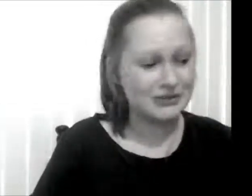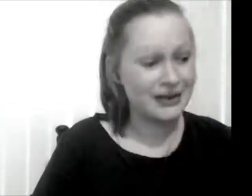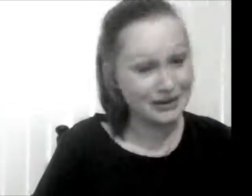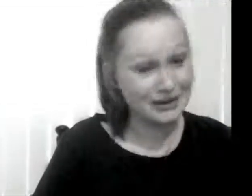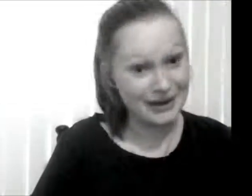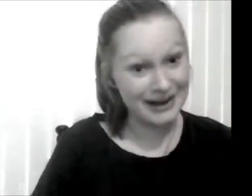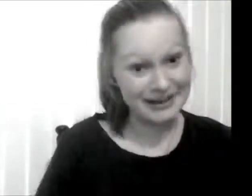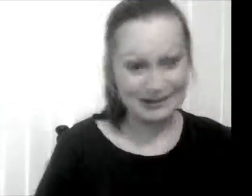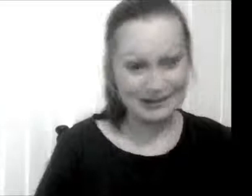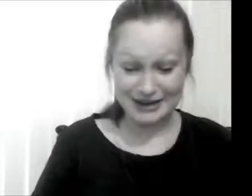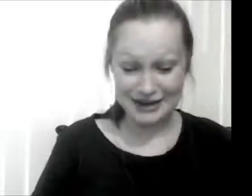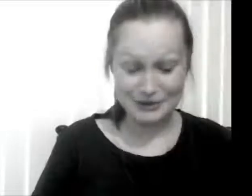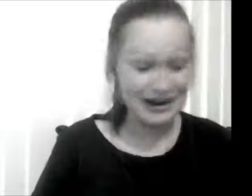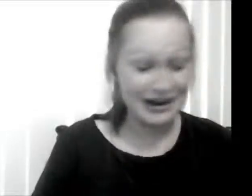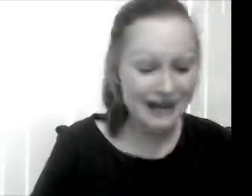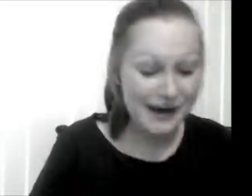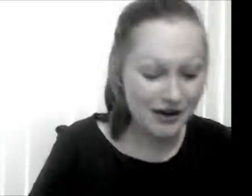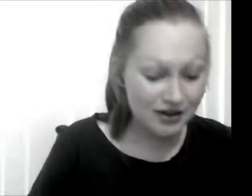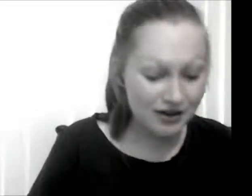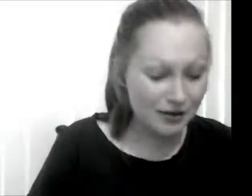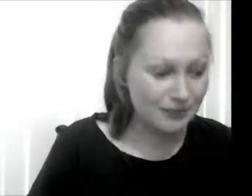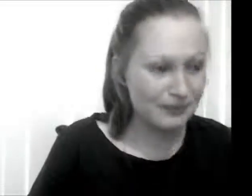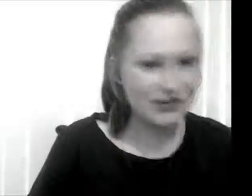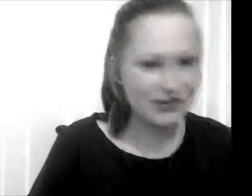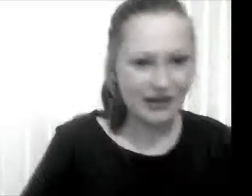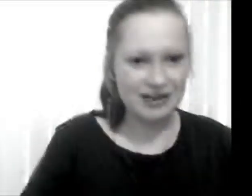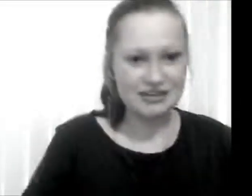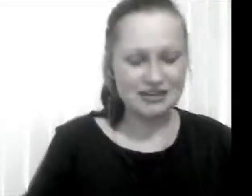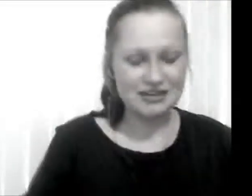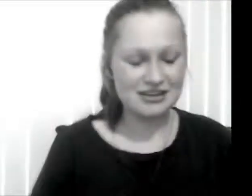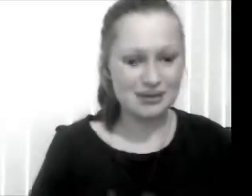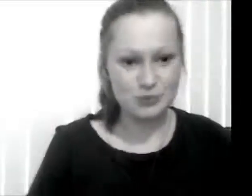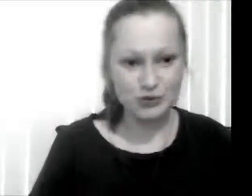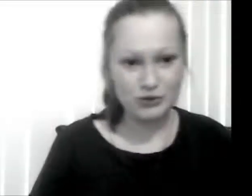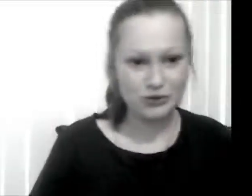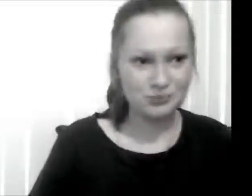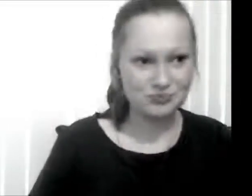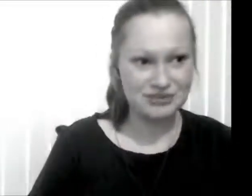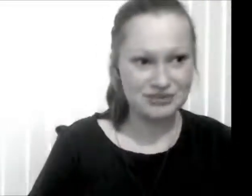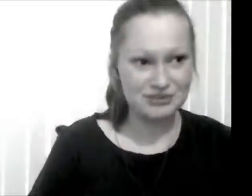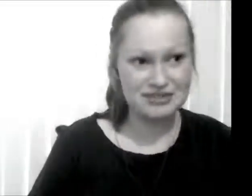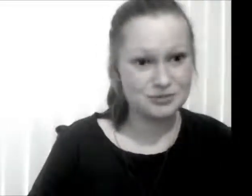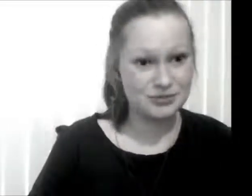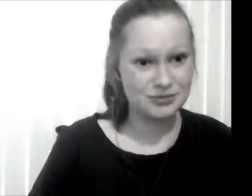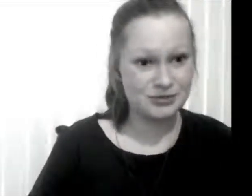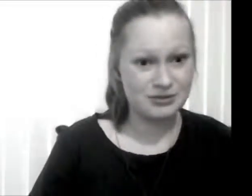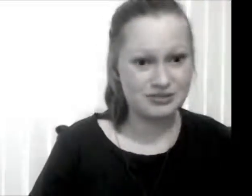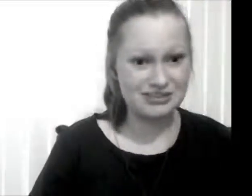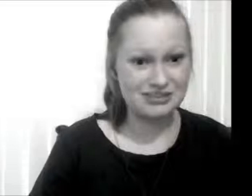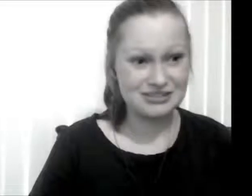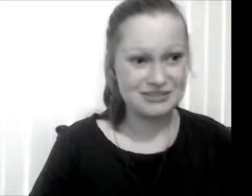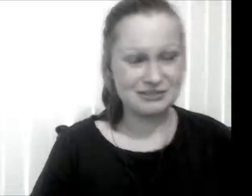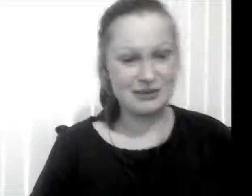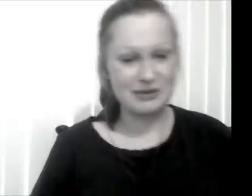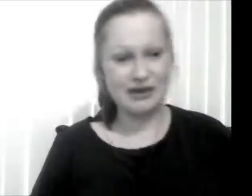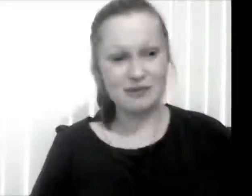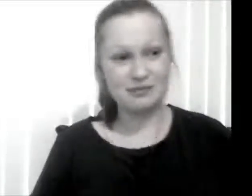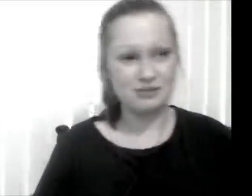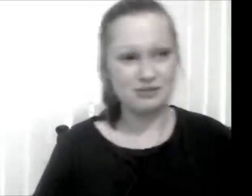anyway getting a bit carried away. But yeah you can get a book. It's really simple pretty much. Just when you wake up or